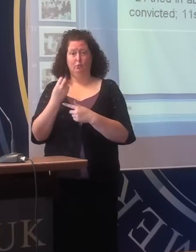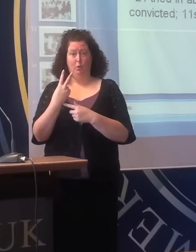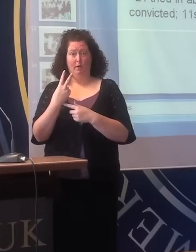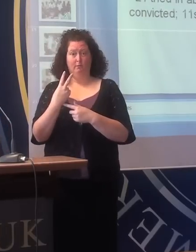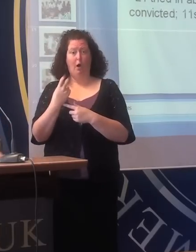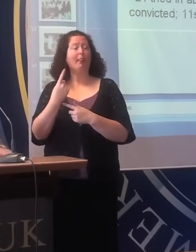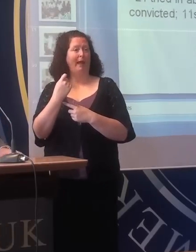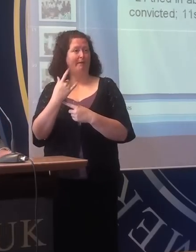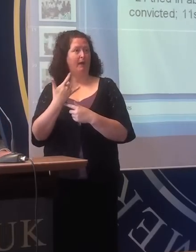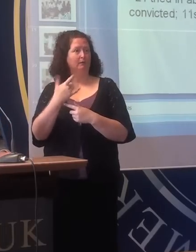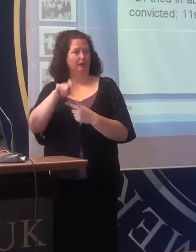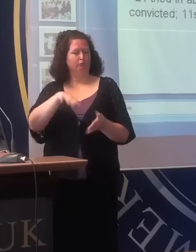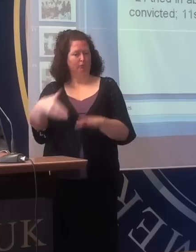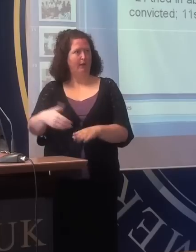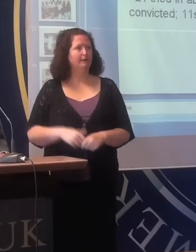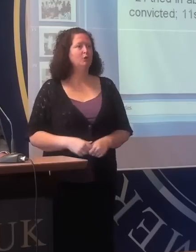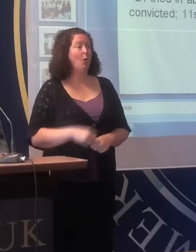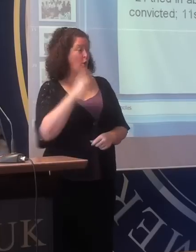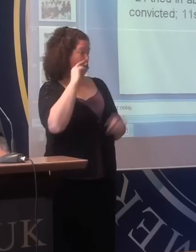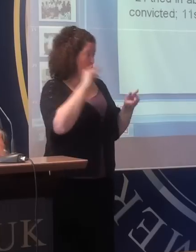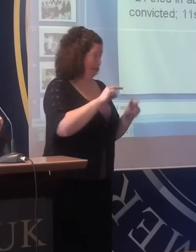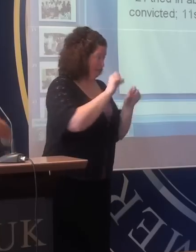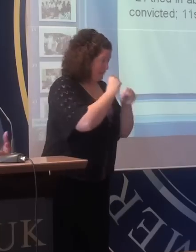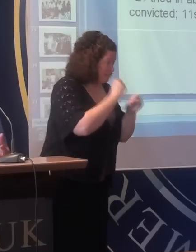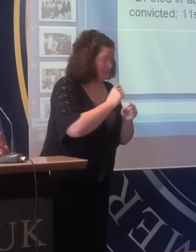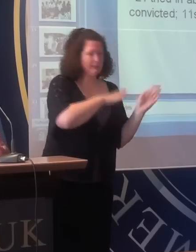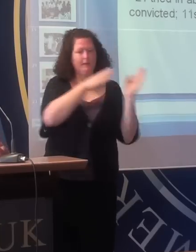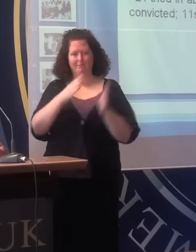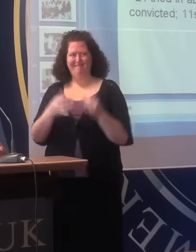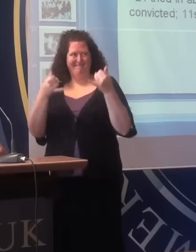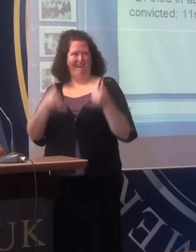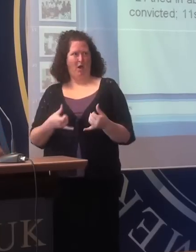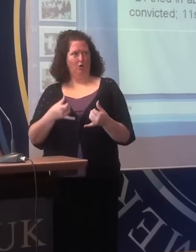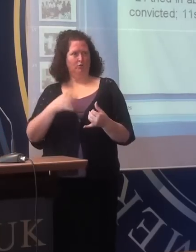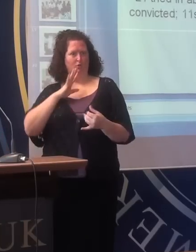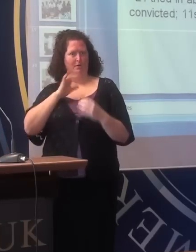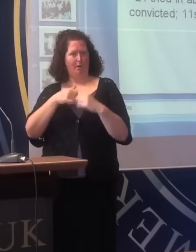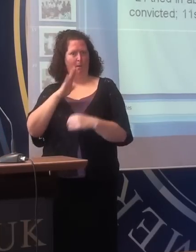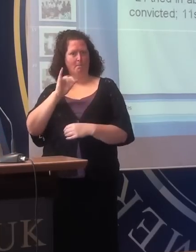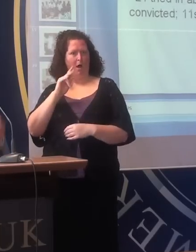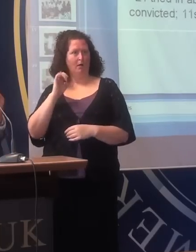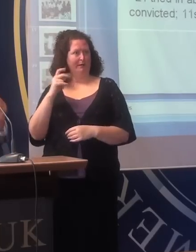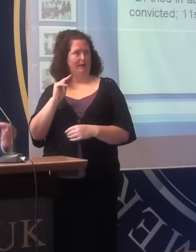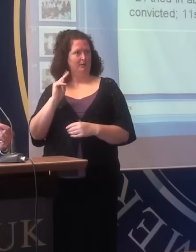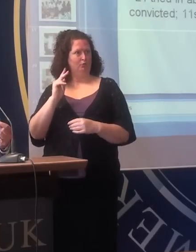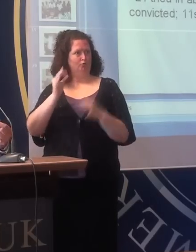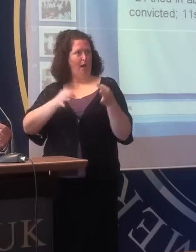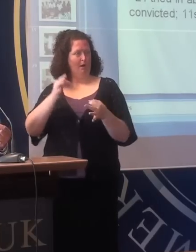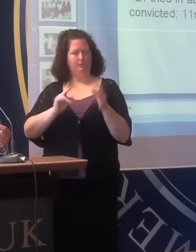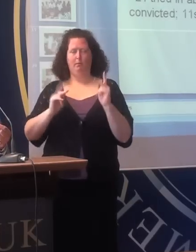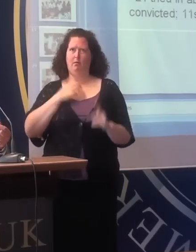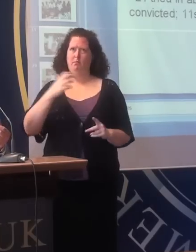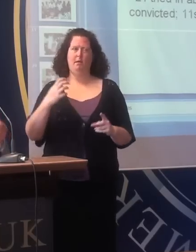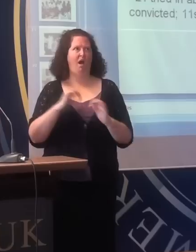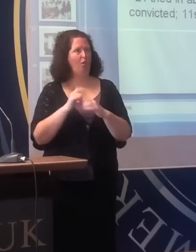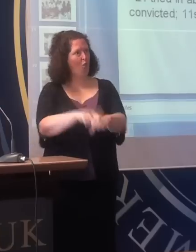the statistics about, for example, the Balkan trials, which I've been involved with, everybody complains how long they were, one of the answers to